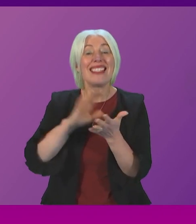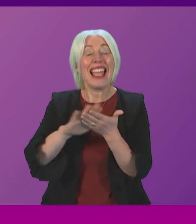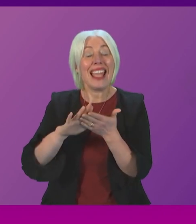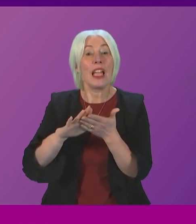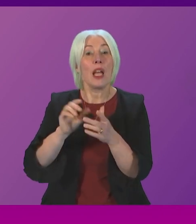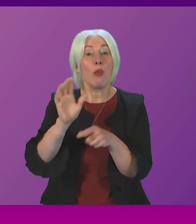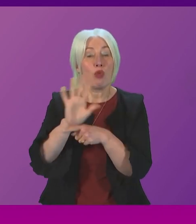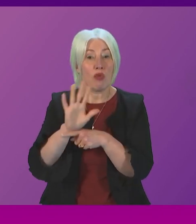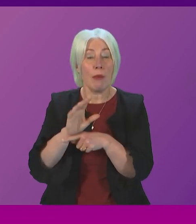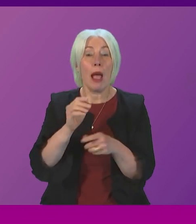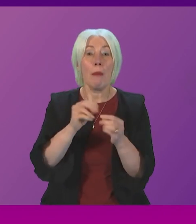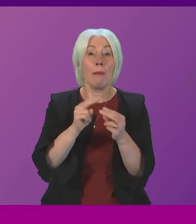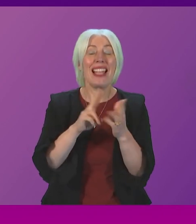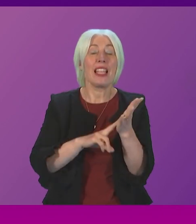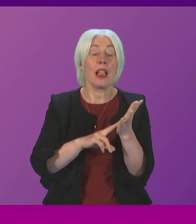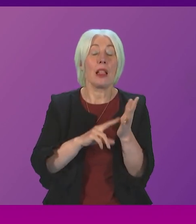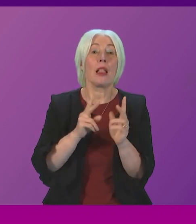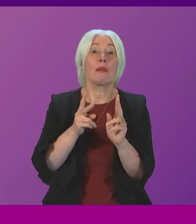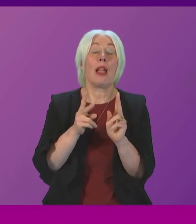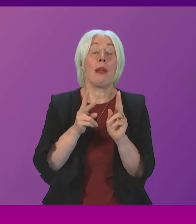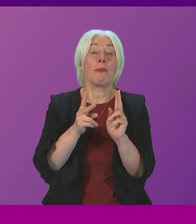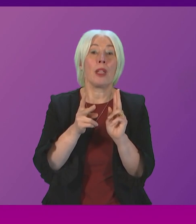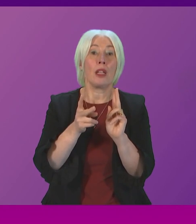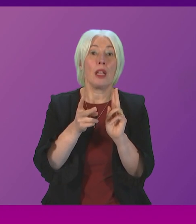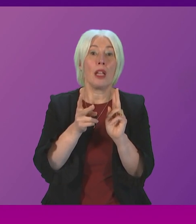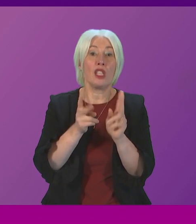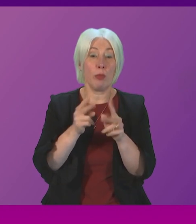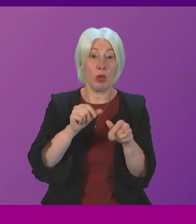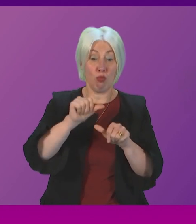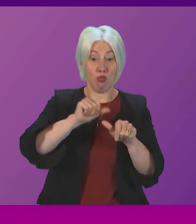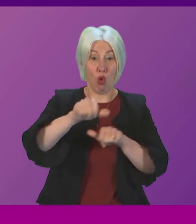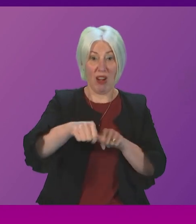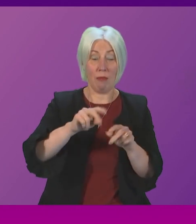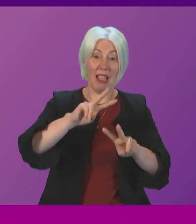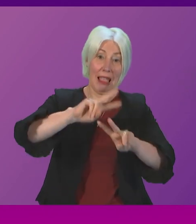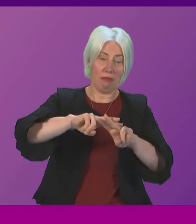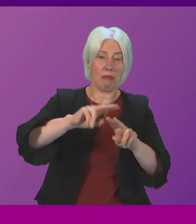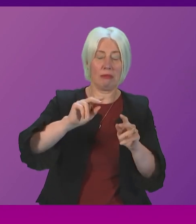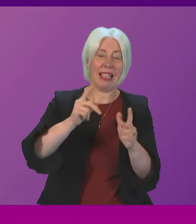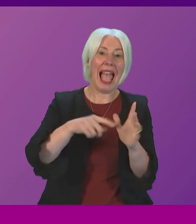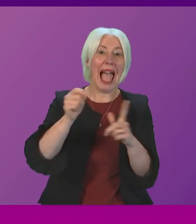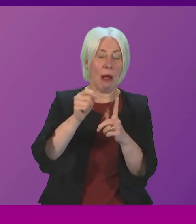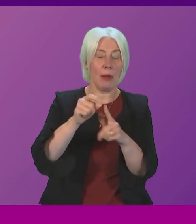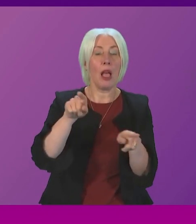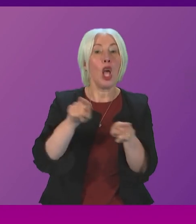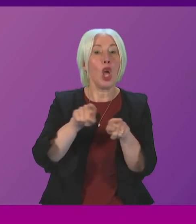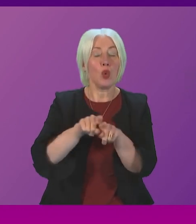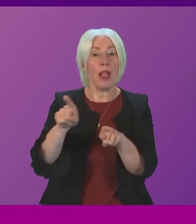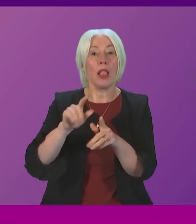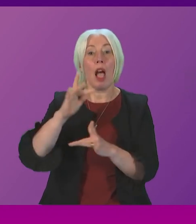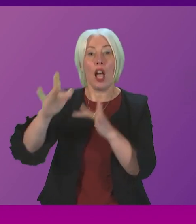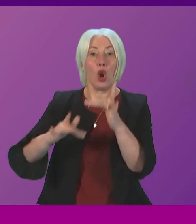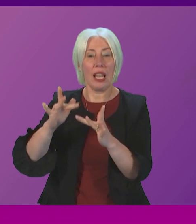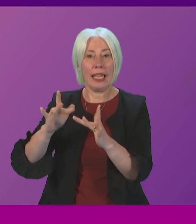BSL English interpreting centralised booking system for interpreters and enabling crucially access to public services using an online